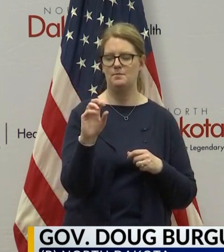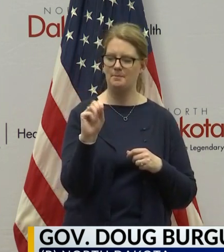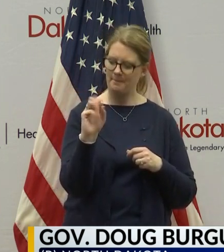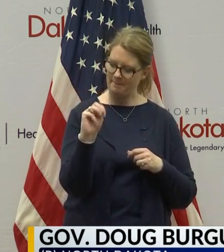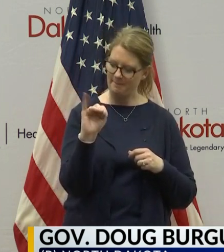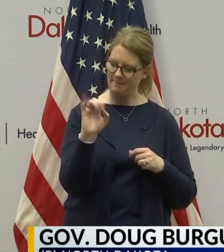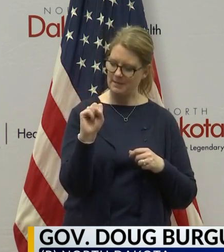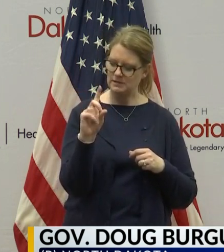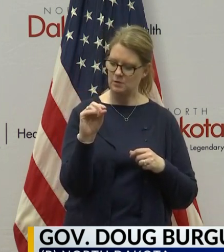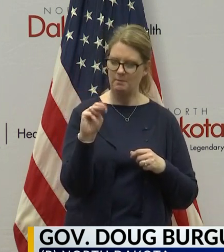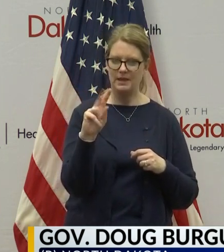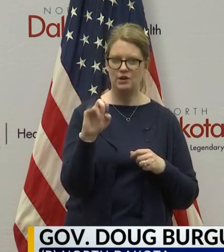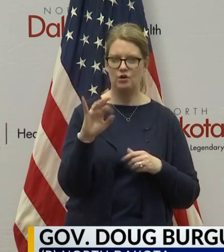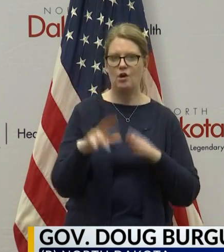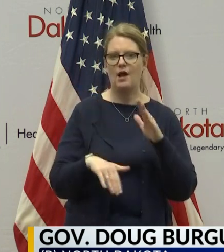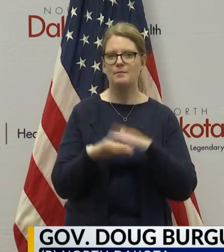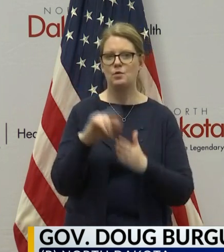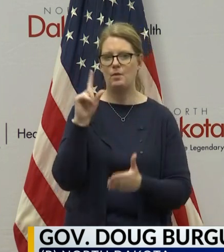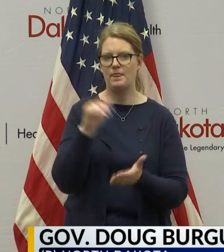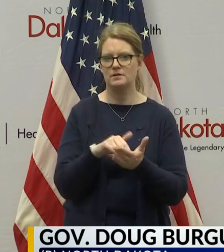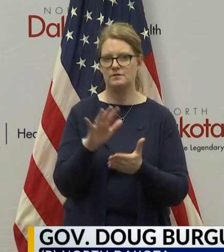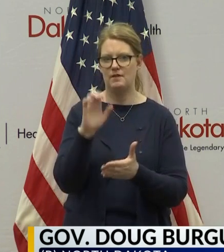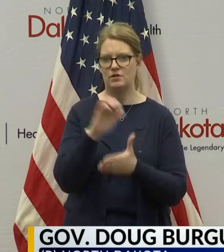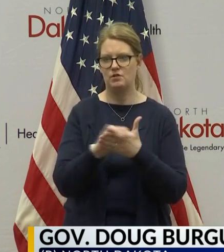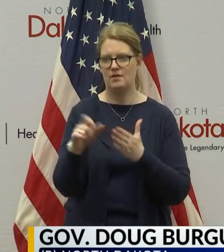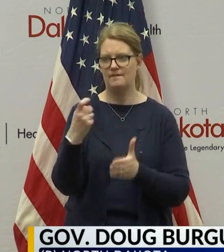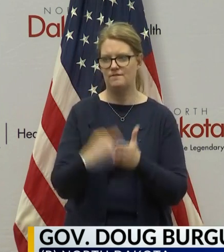to $1,500 fine. And that's enforced locally.